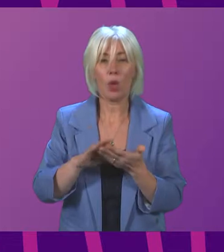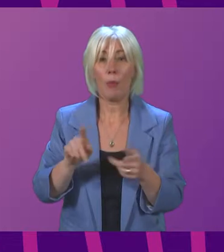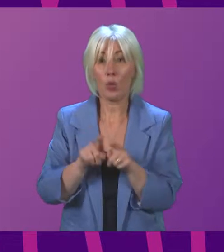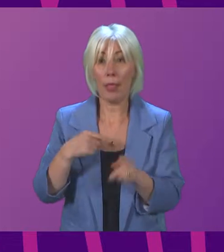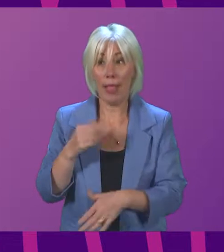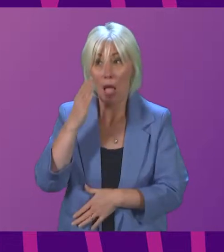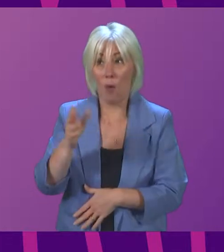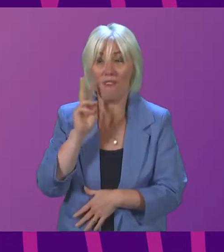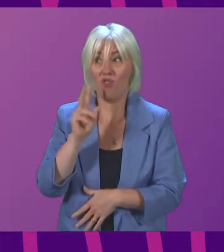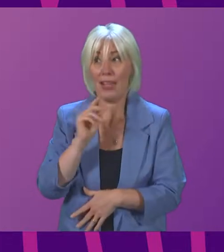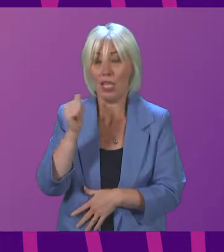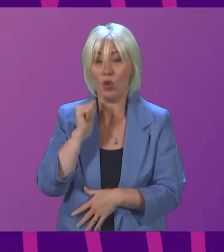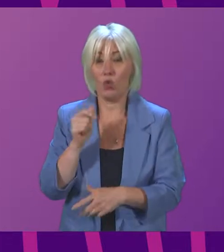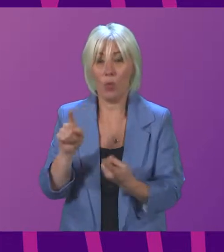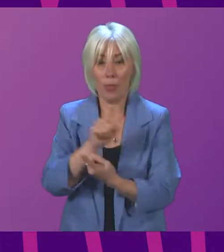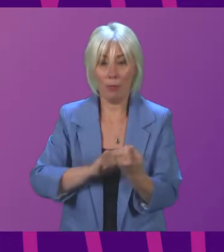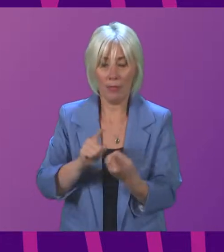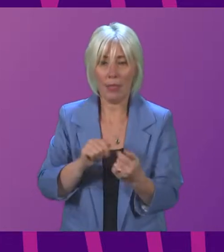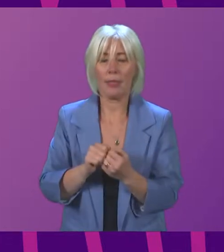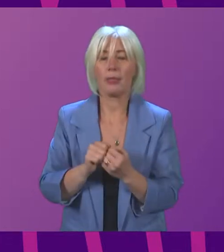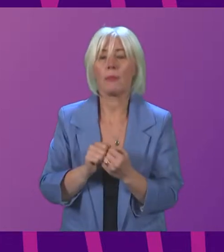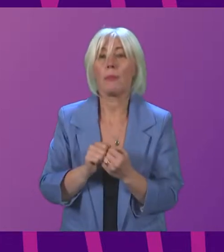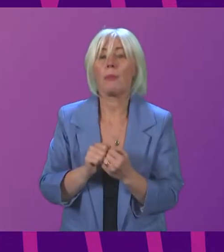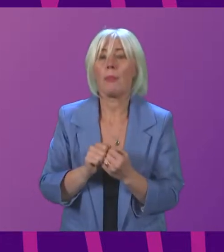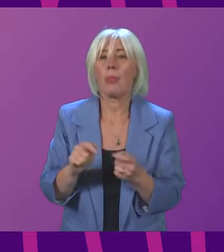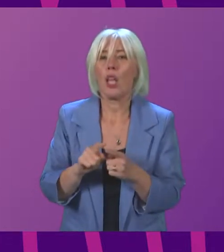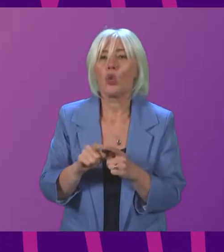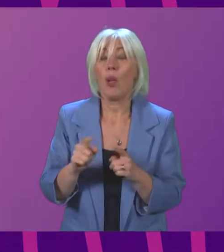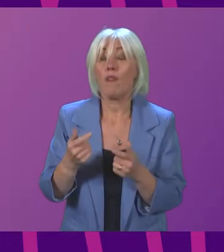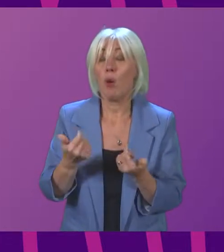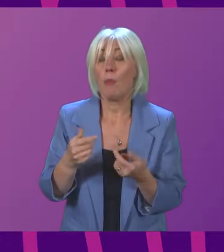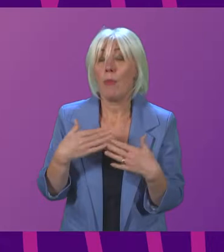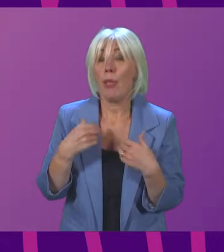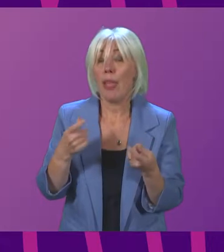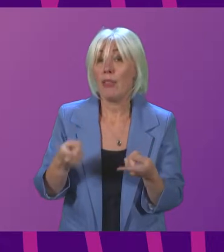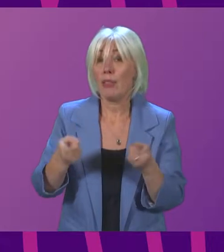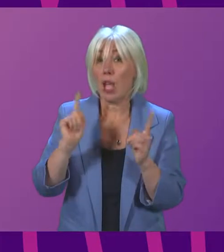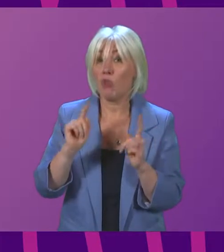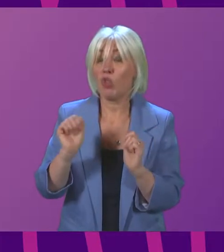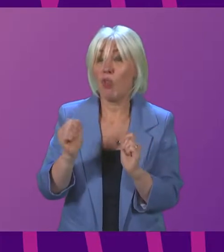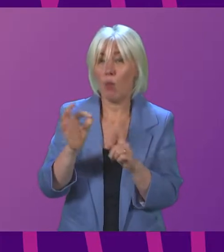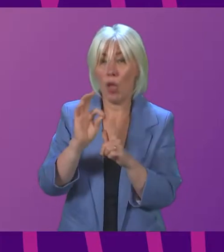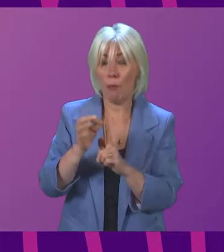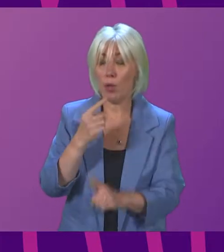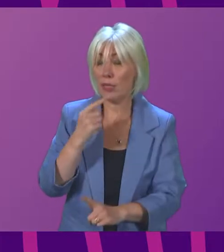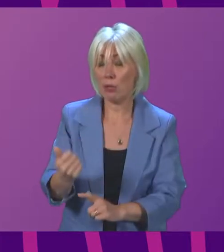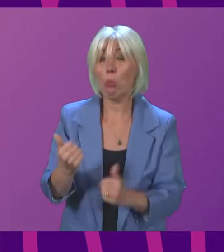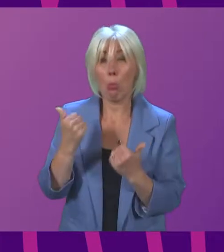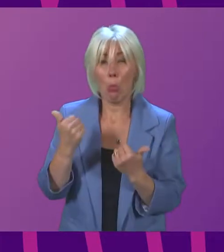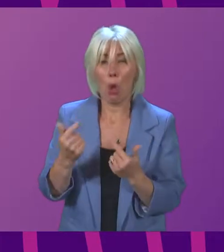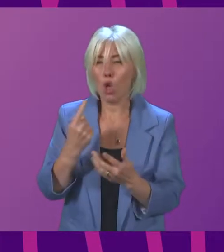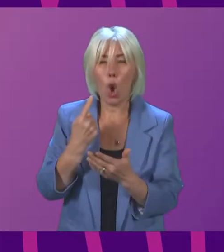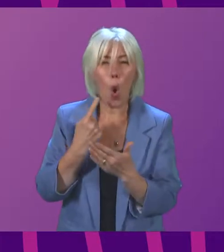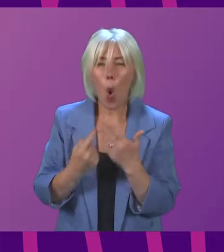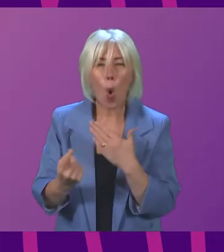briefing on Friday? Can I also ask further, terms of the welcome points from the Cabinet Secretary, that this clearly goes beyond just the technical